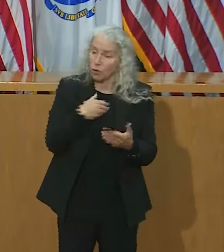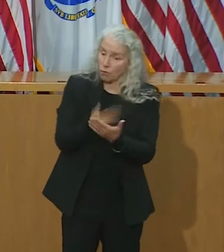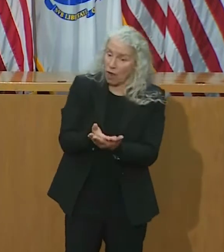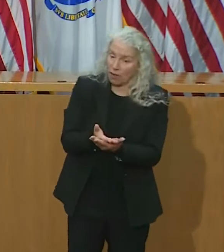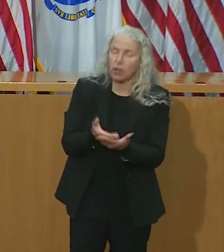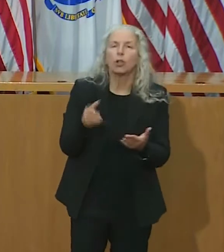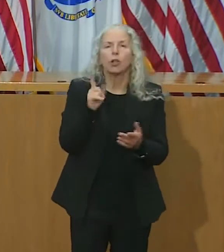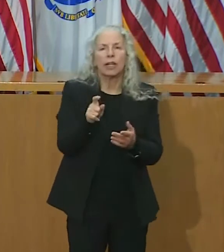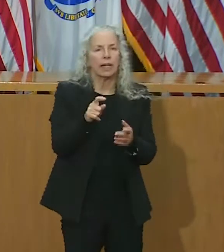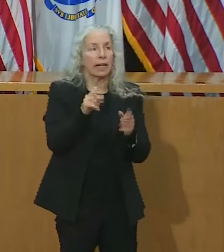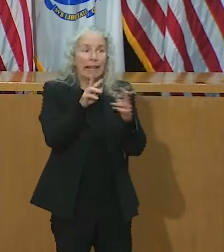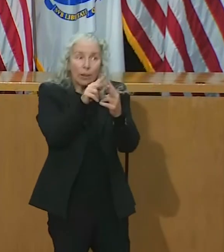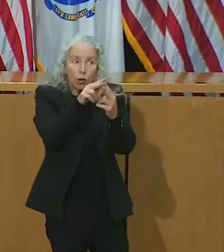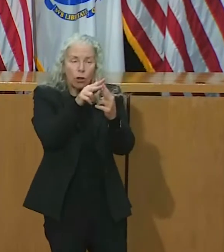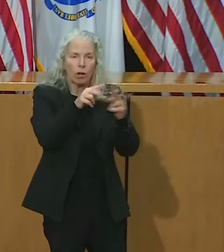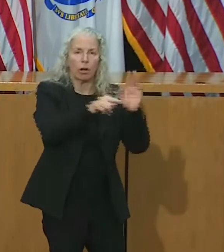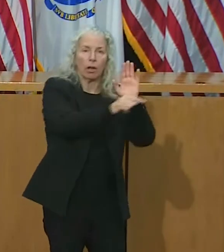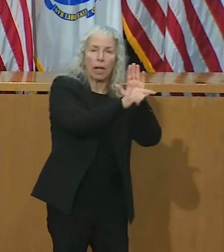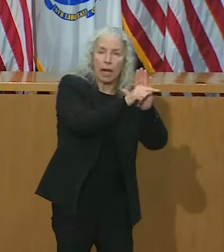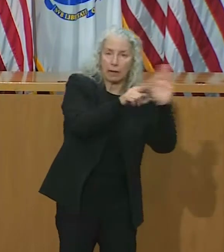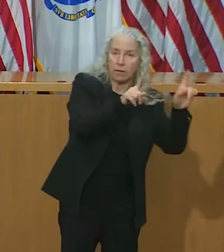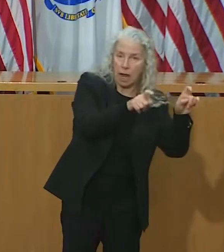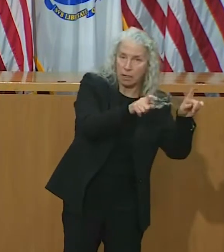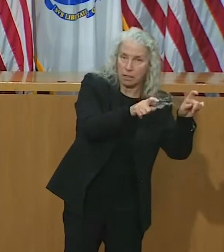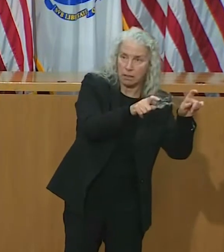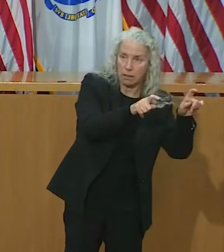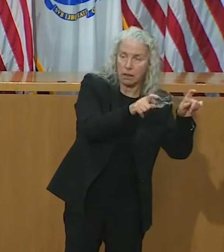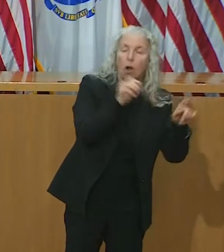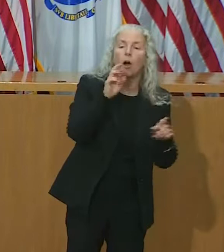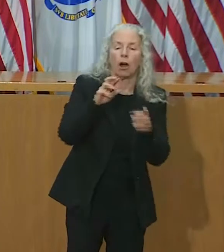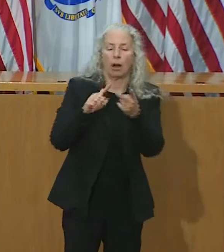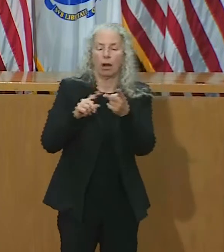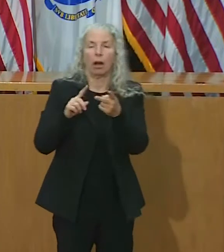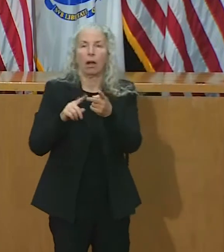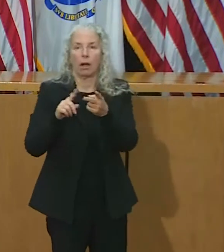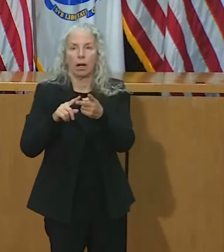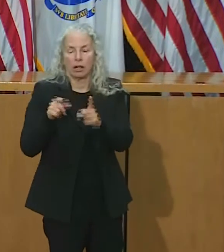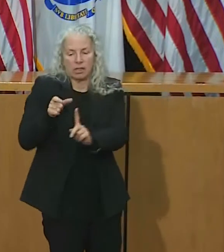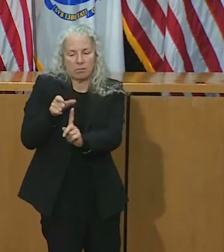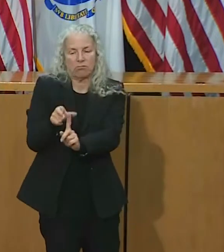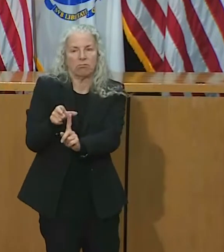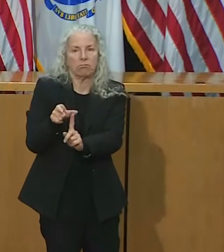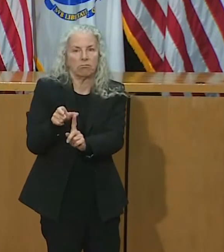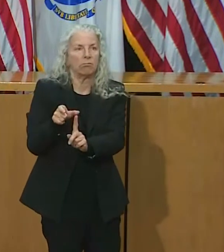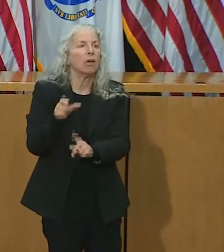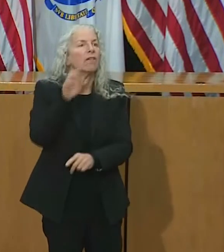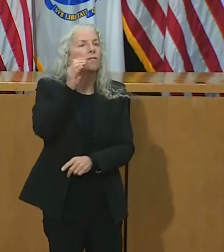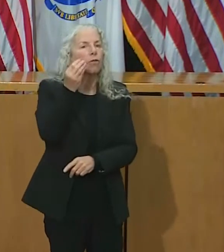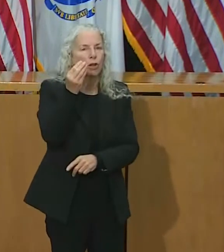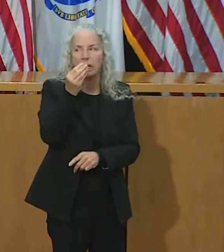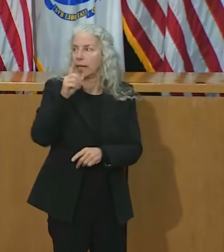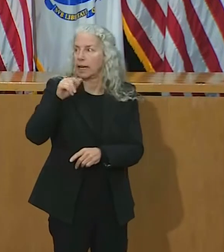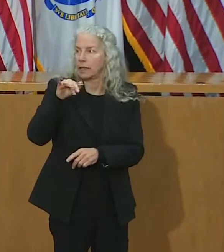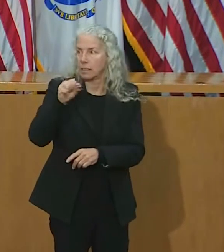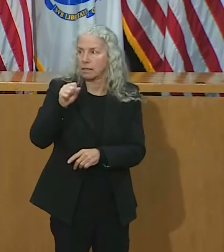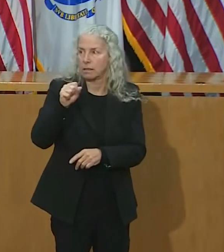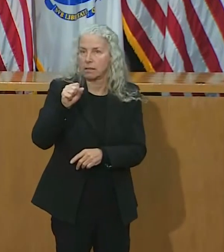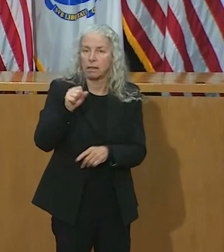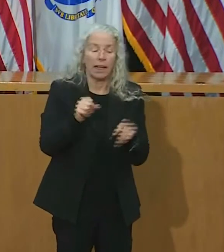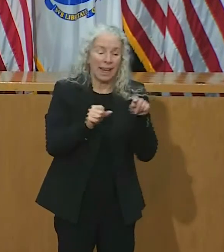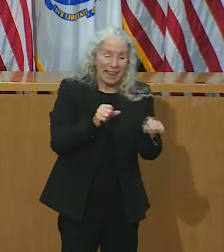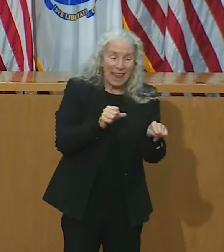produce the negative COVID-19 test result that's been administered up to 72 hours prior to your arrival.